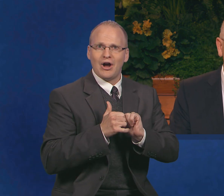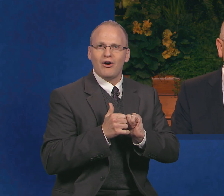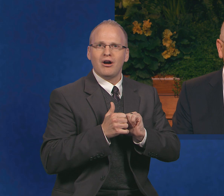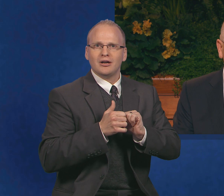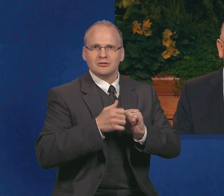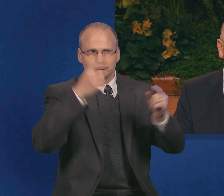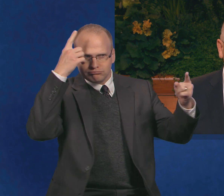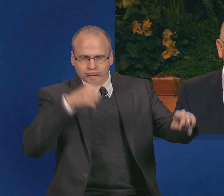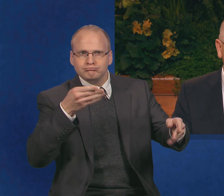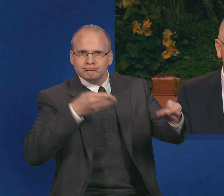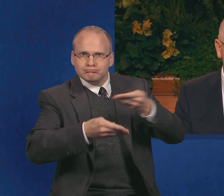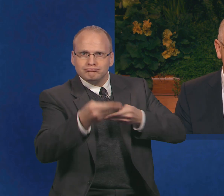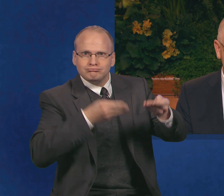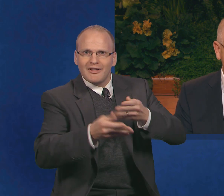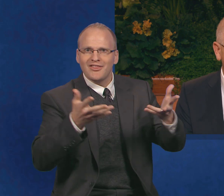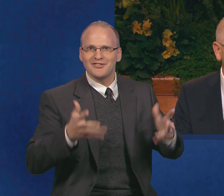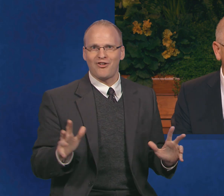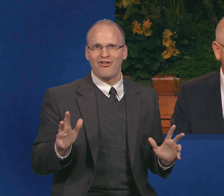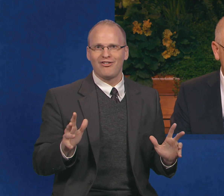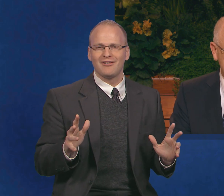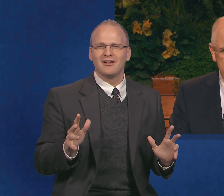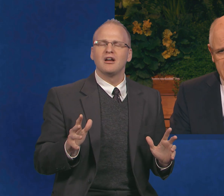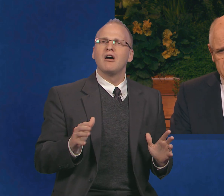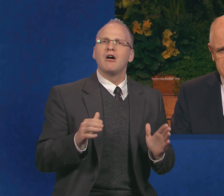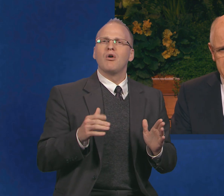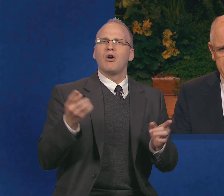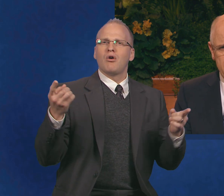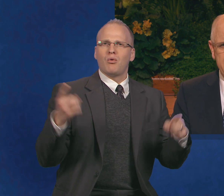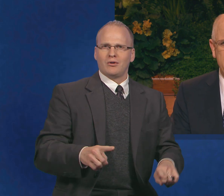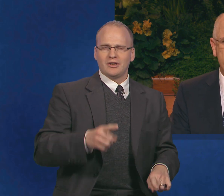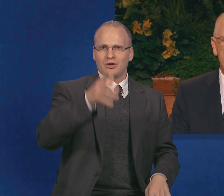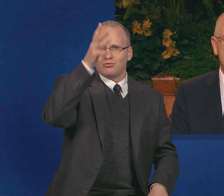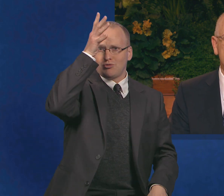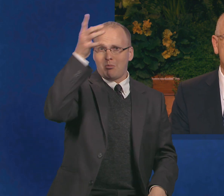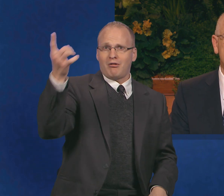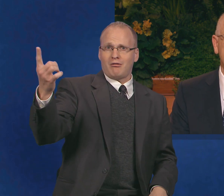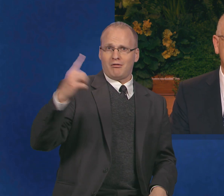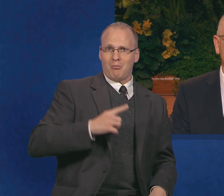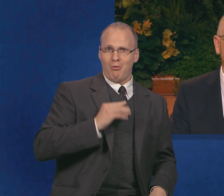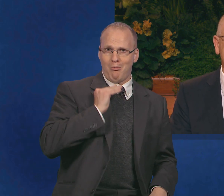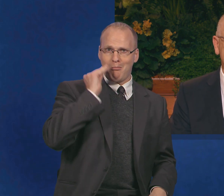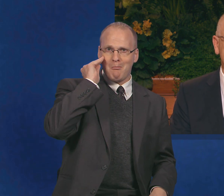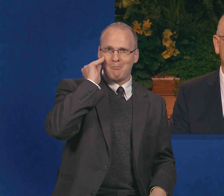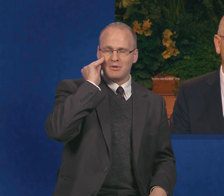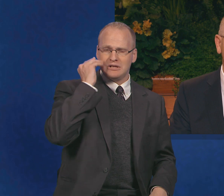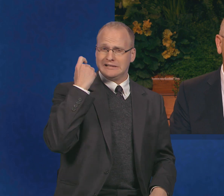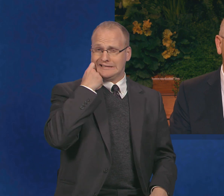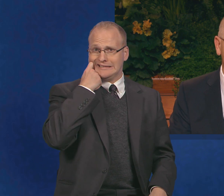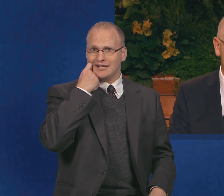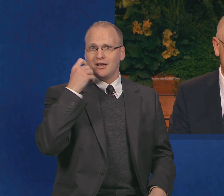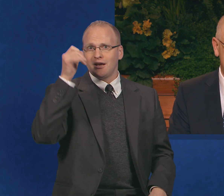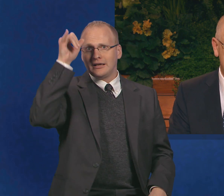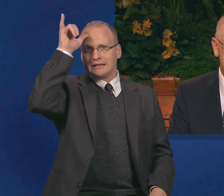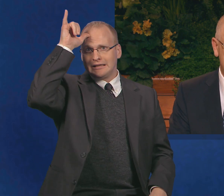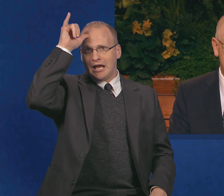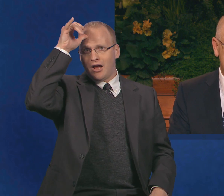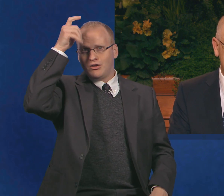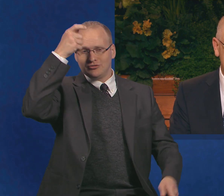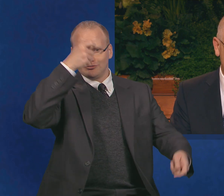home having completed a trade and had received 100 pesos in silver coins as part of the deal. He